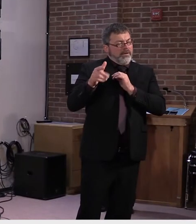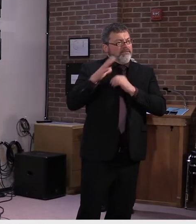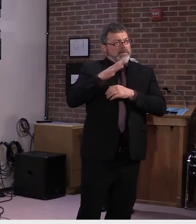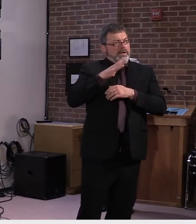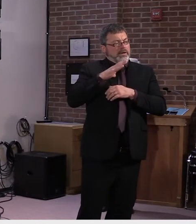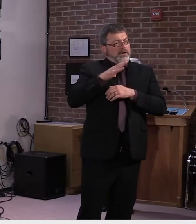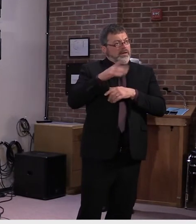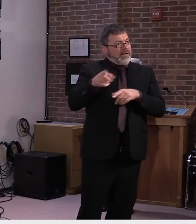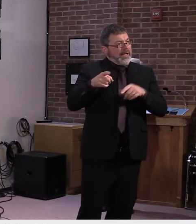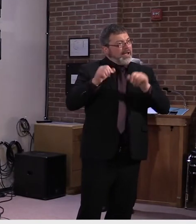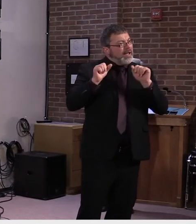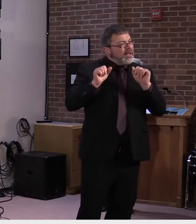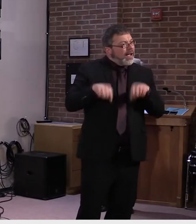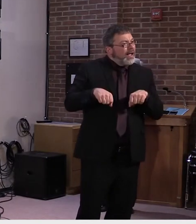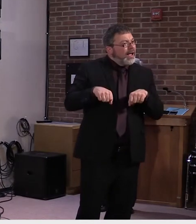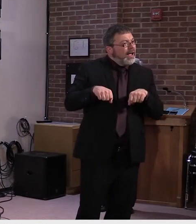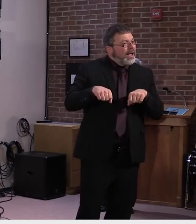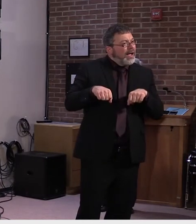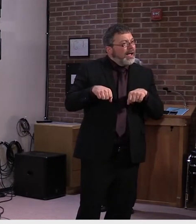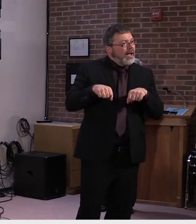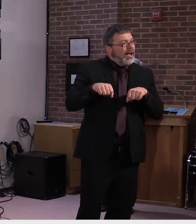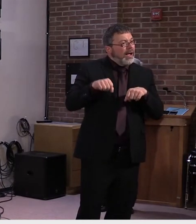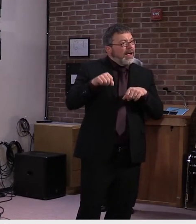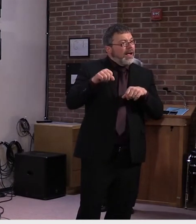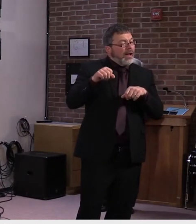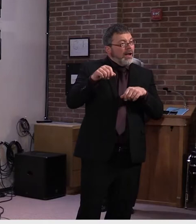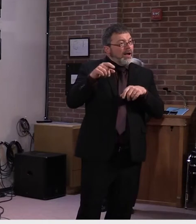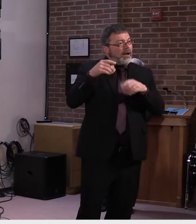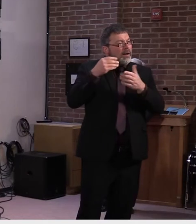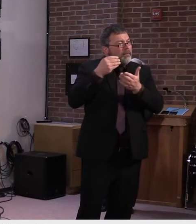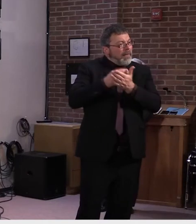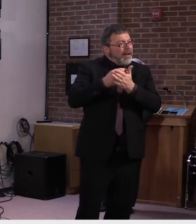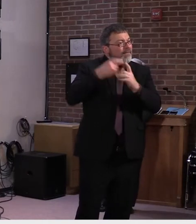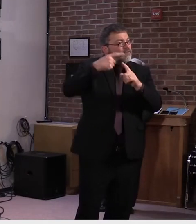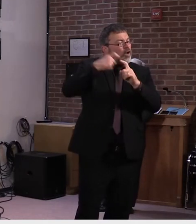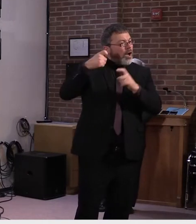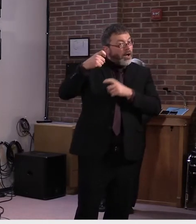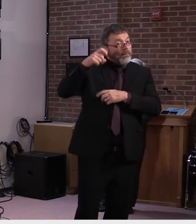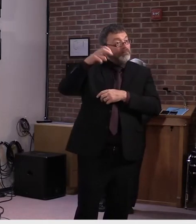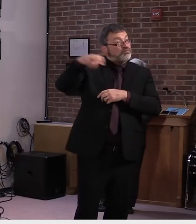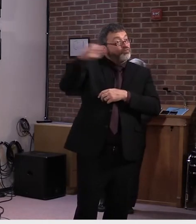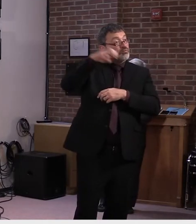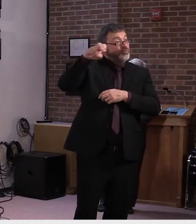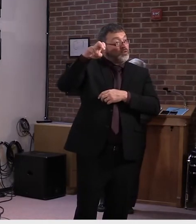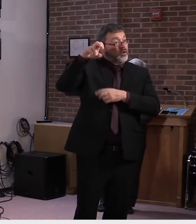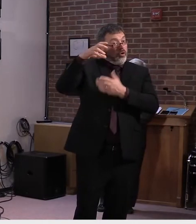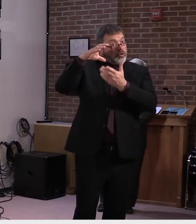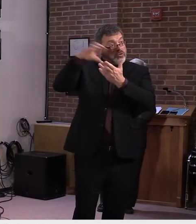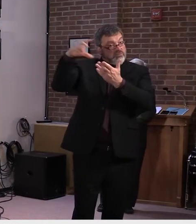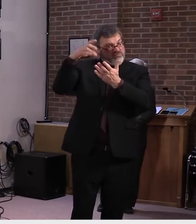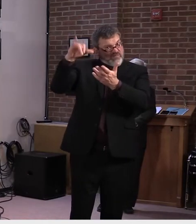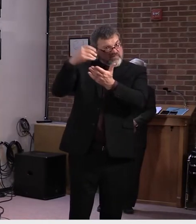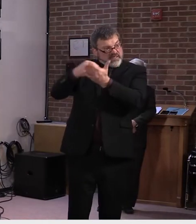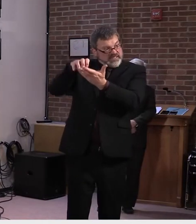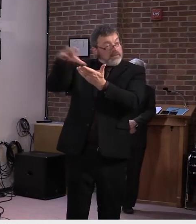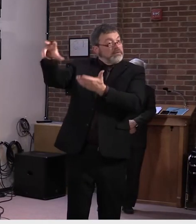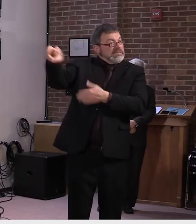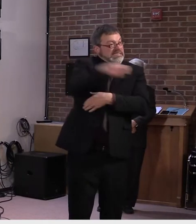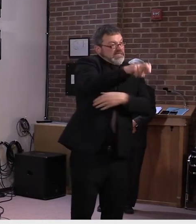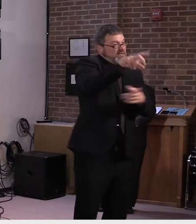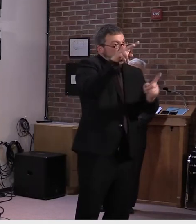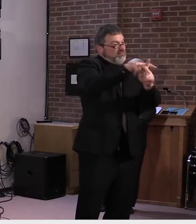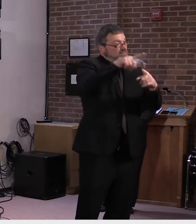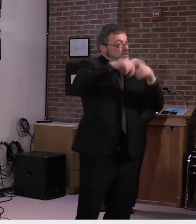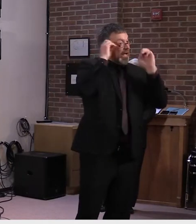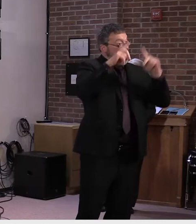taxes for the Ed Fund? Well, I think it, a lot of it depends on what, uh, in Washington. I know that there was, uh, an initiative, move, uh, by